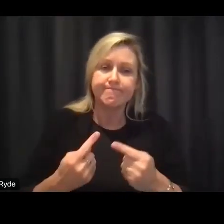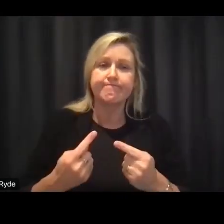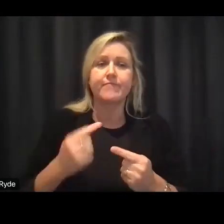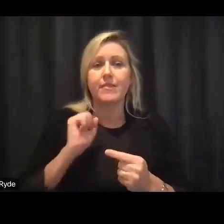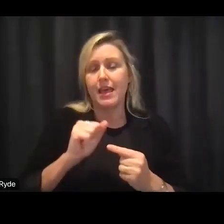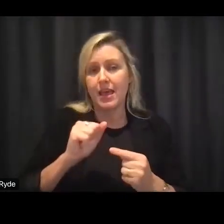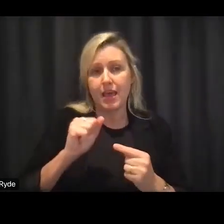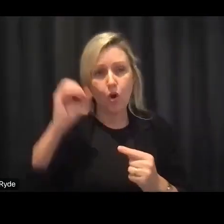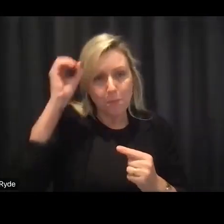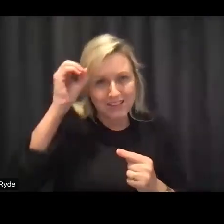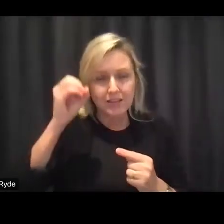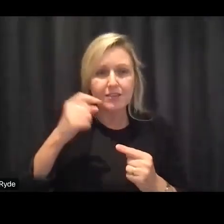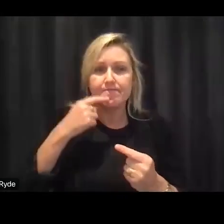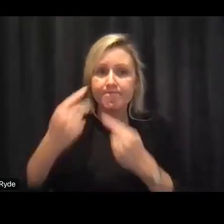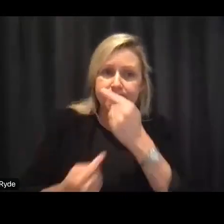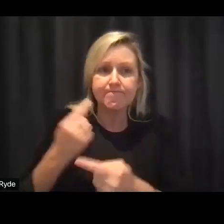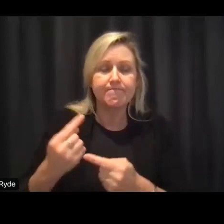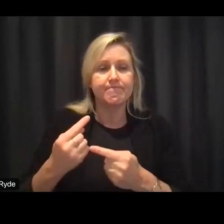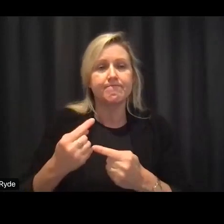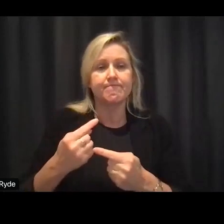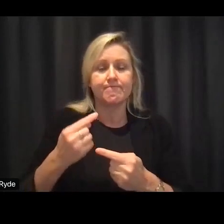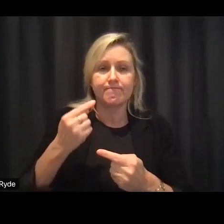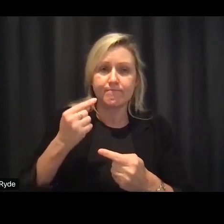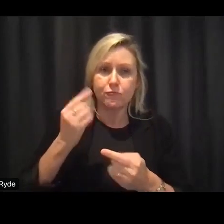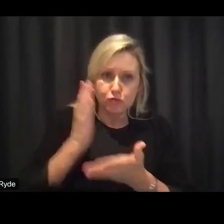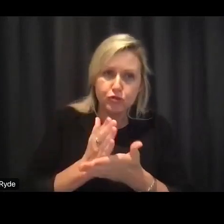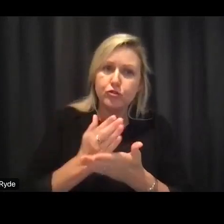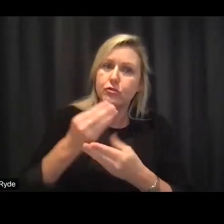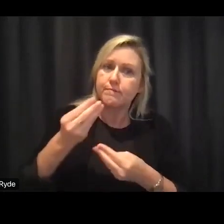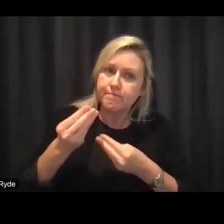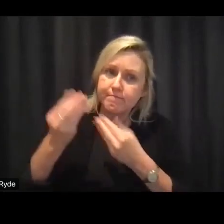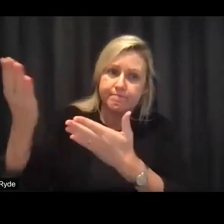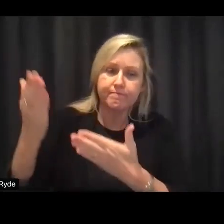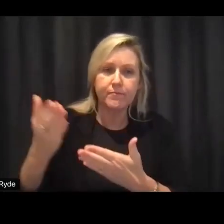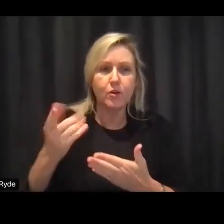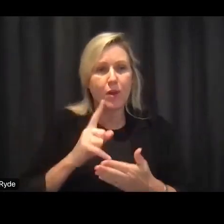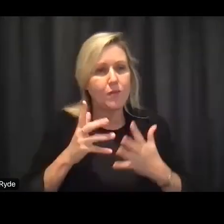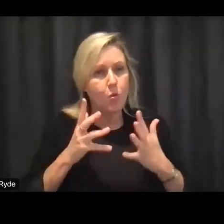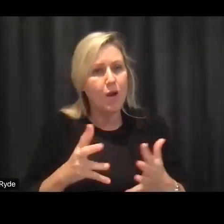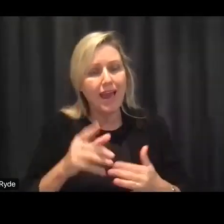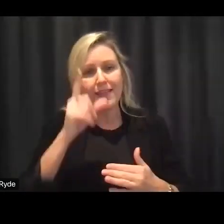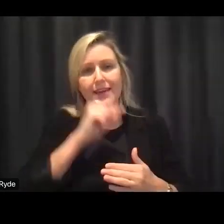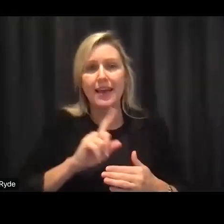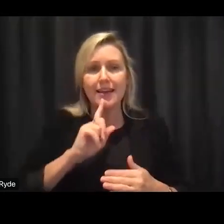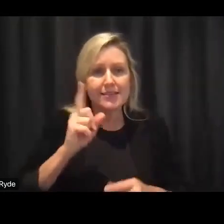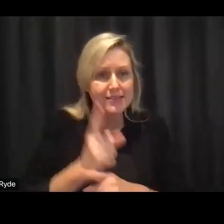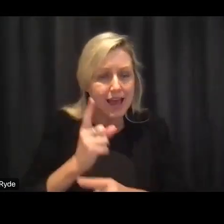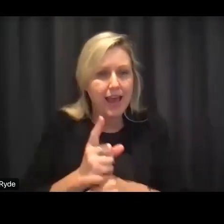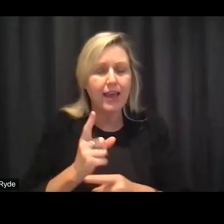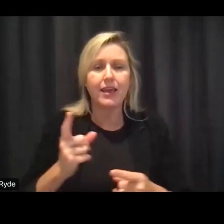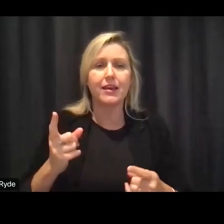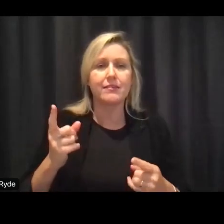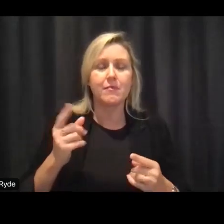is they have to say in whatever way they choose or are able to say it understood